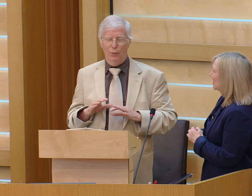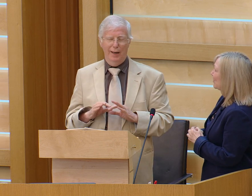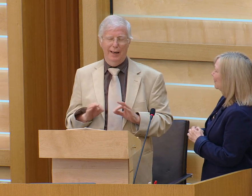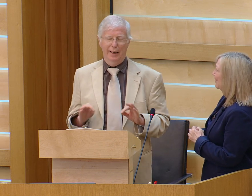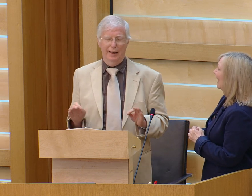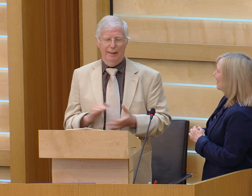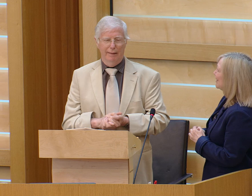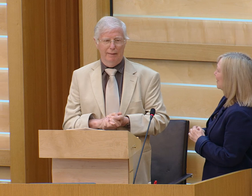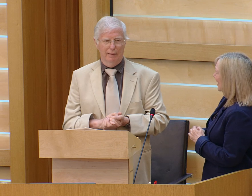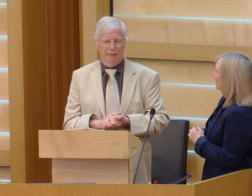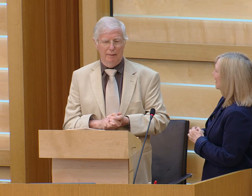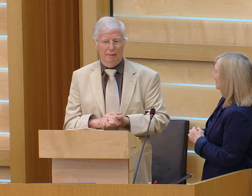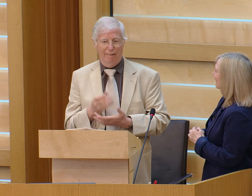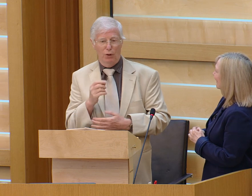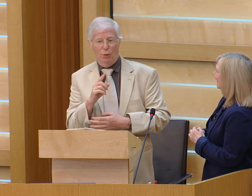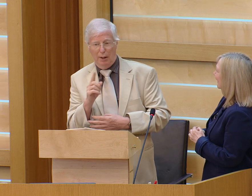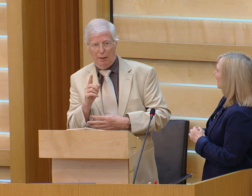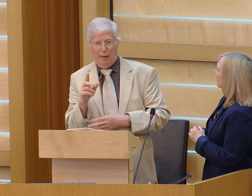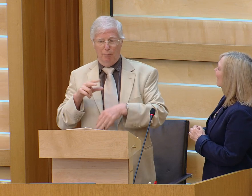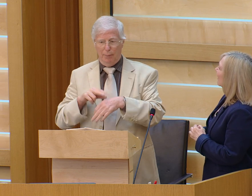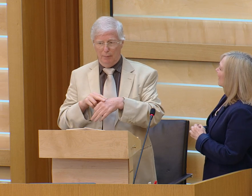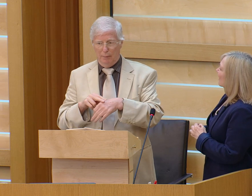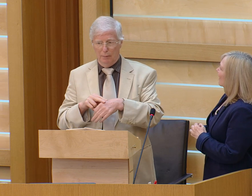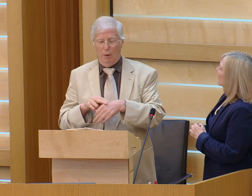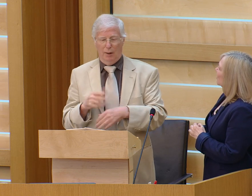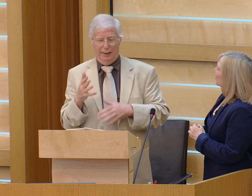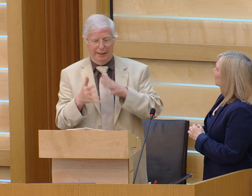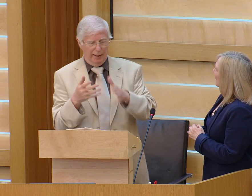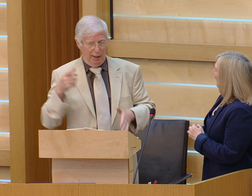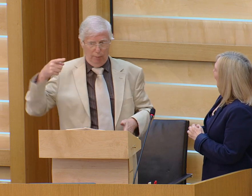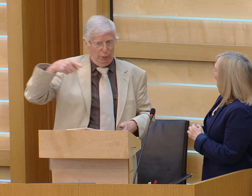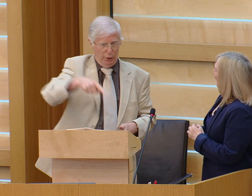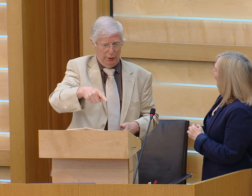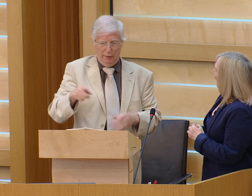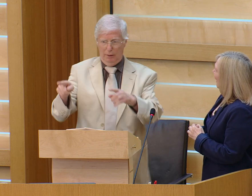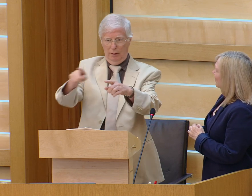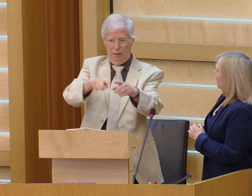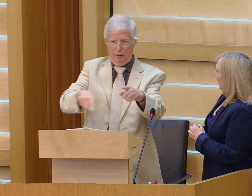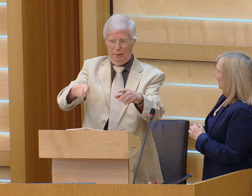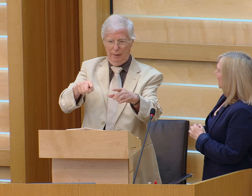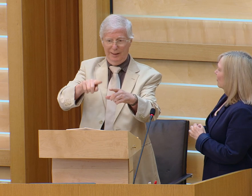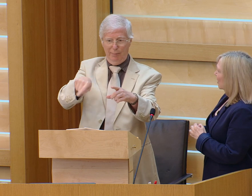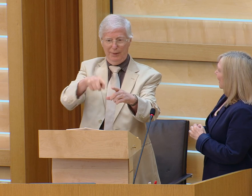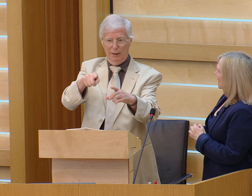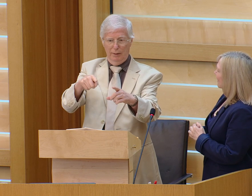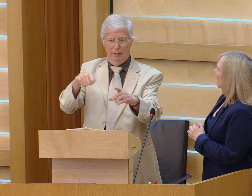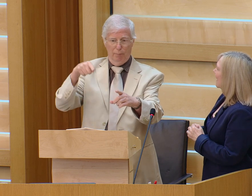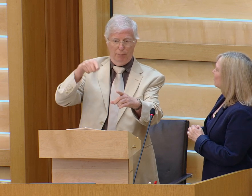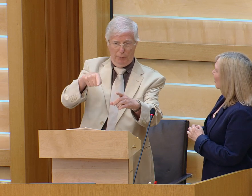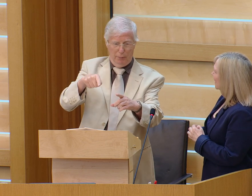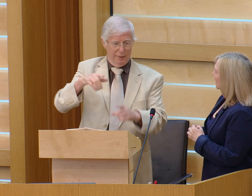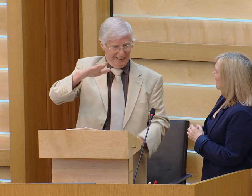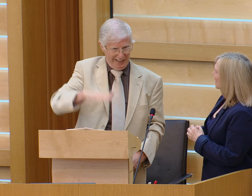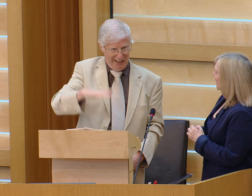leave him with this problem and let him sort it out so after that he thought a bit